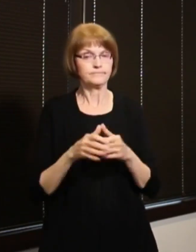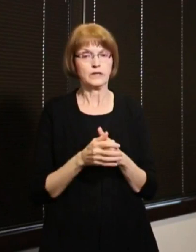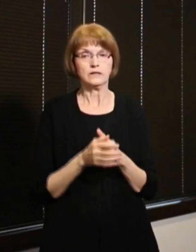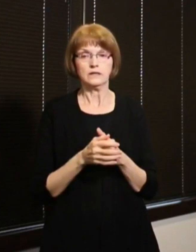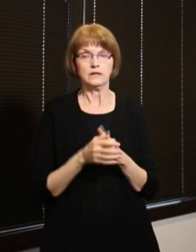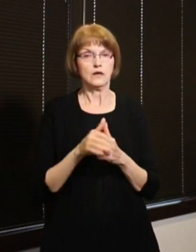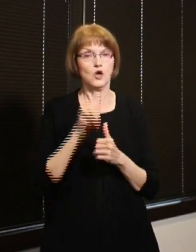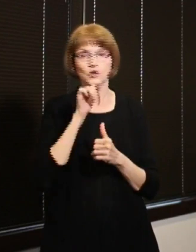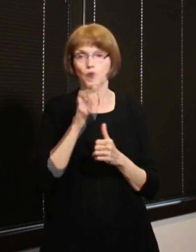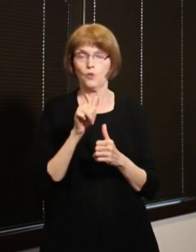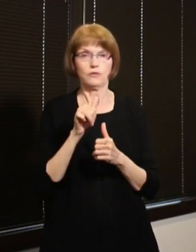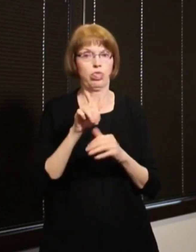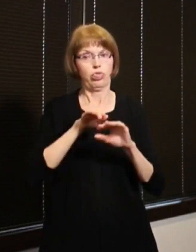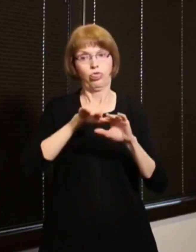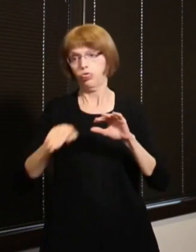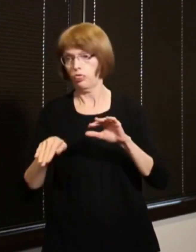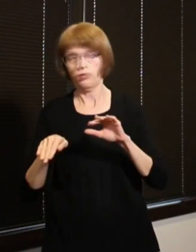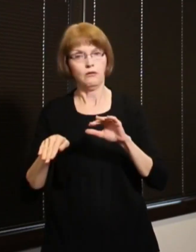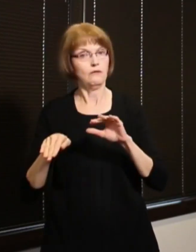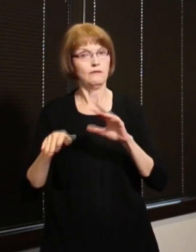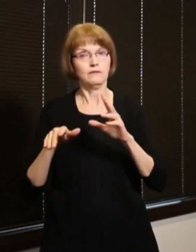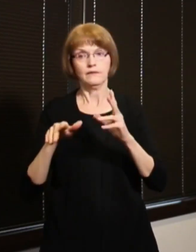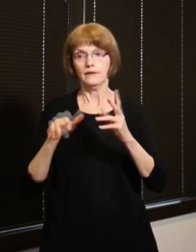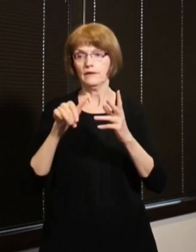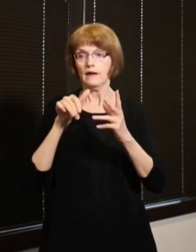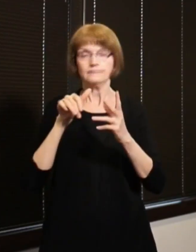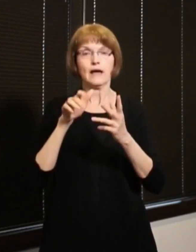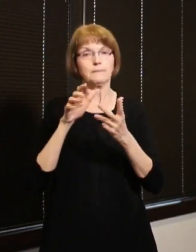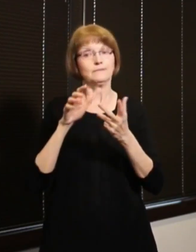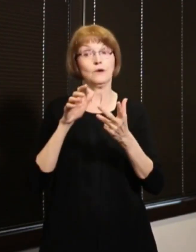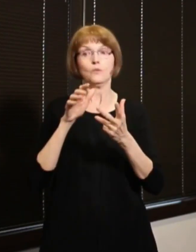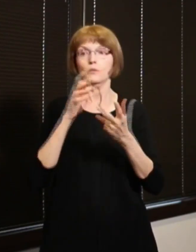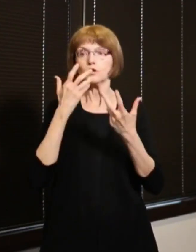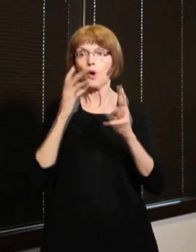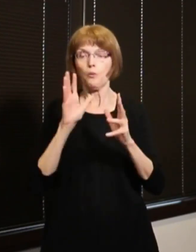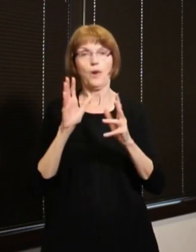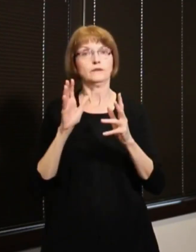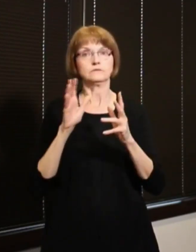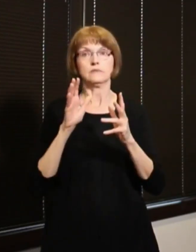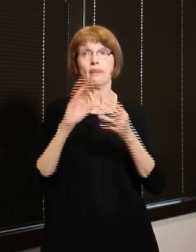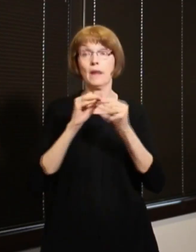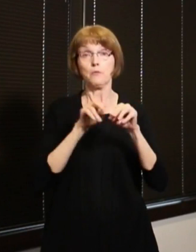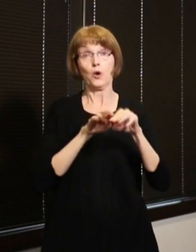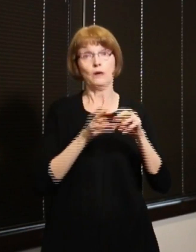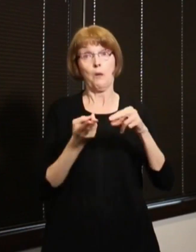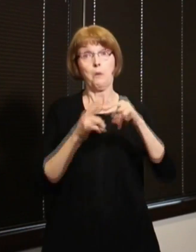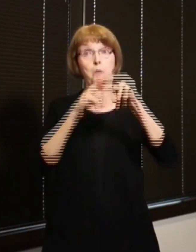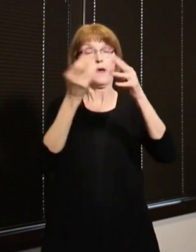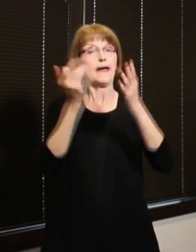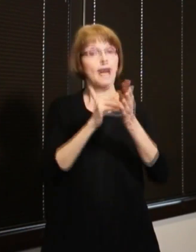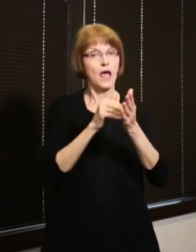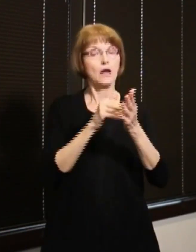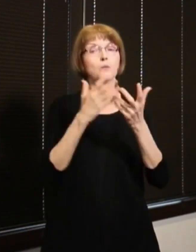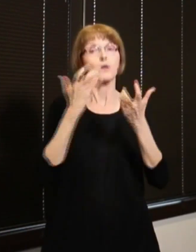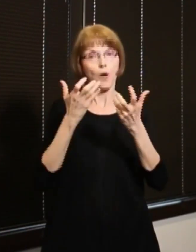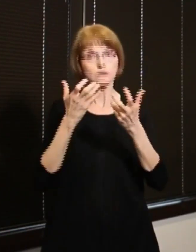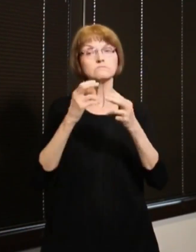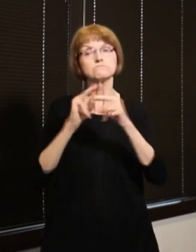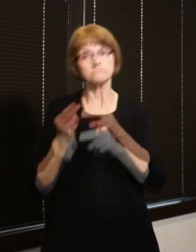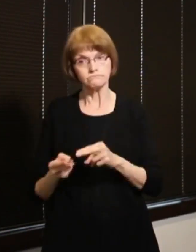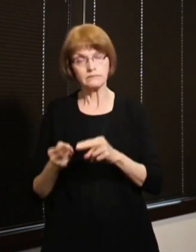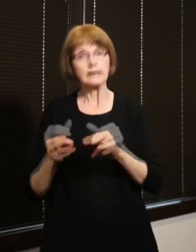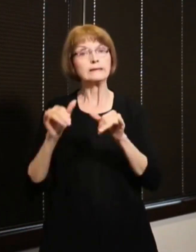backwards. We always want to be in front of the curve, which means we need to be practicing all of these things that we have been doing